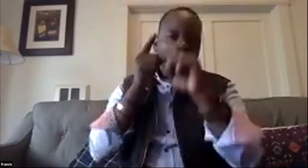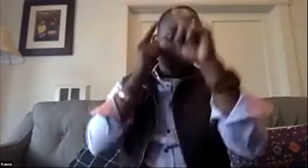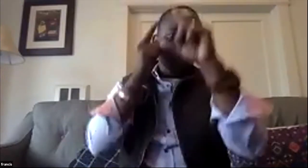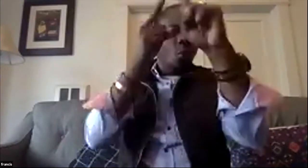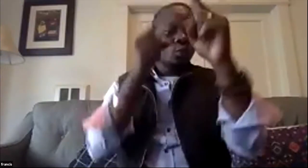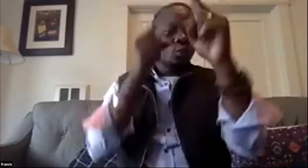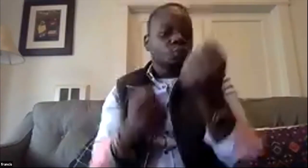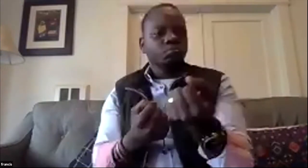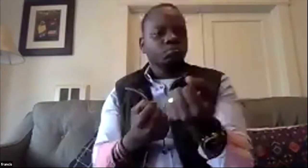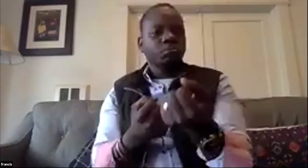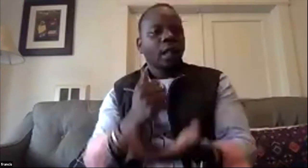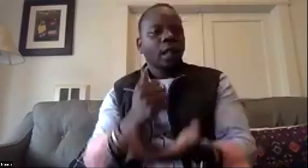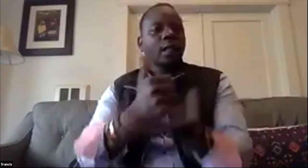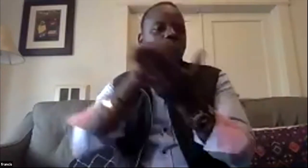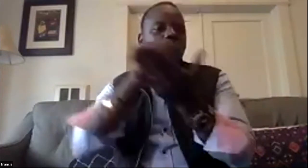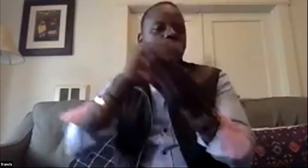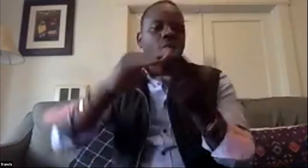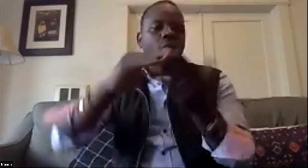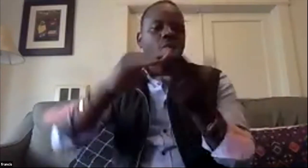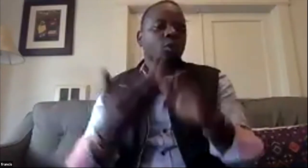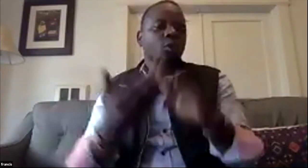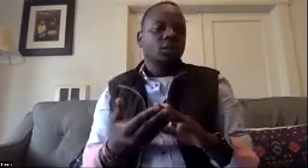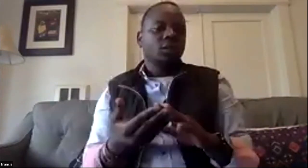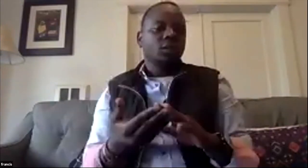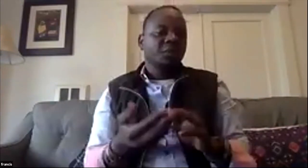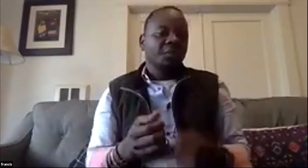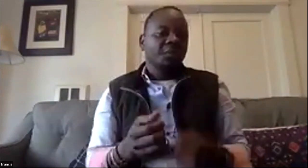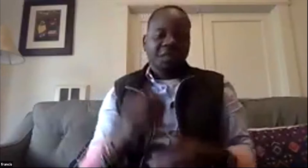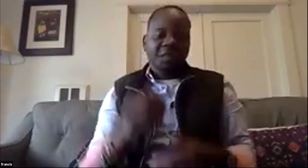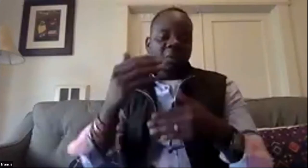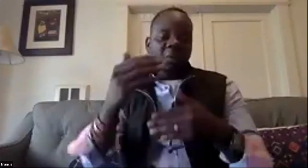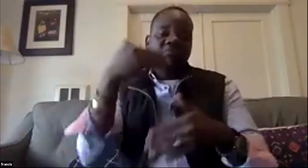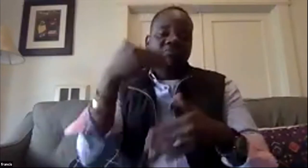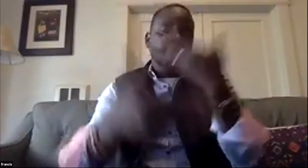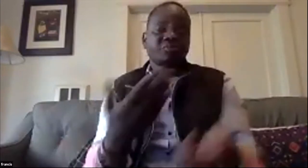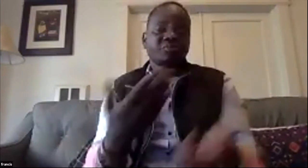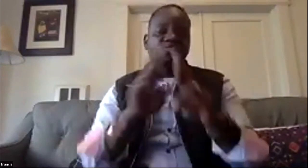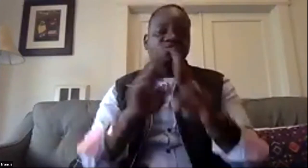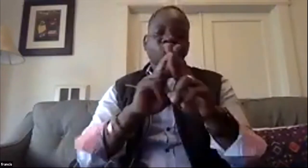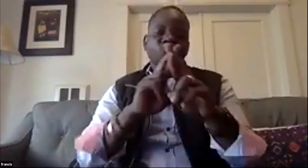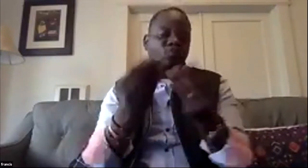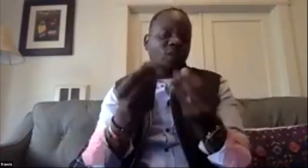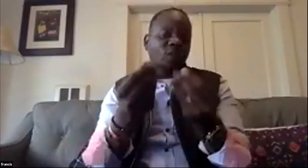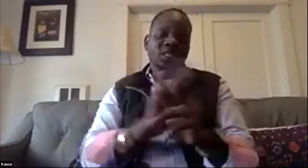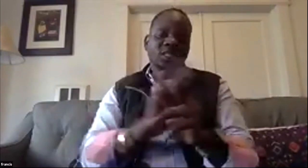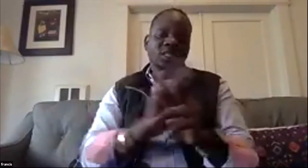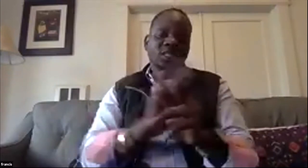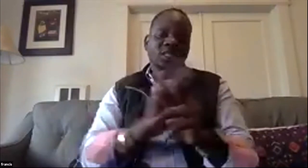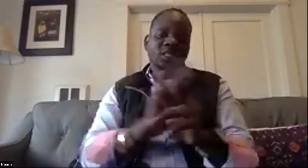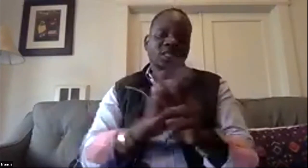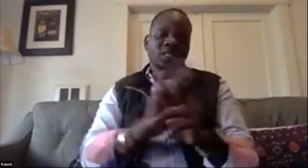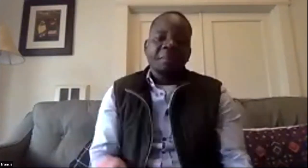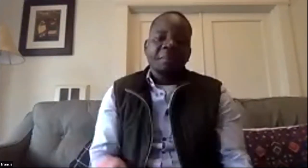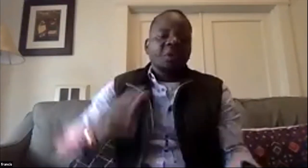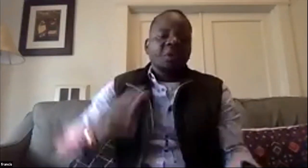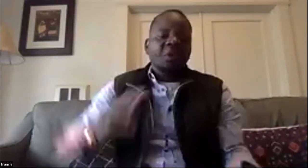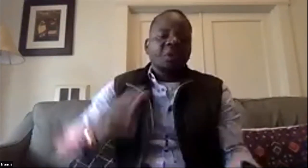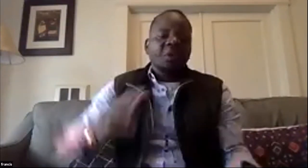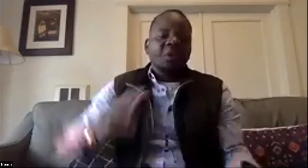we know we need to be able to be clear in the grant process about our vision and how